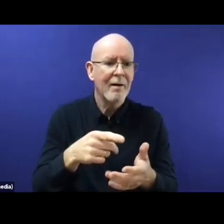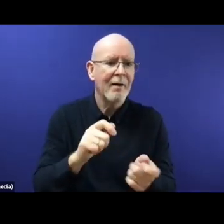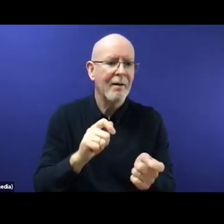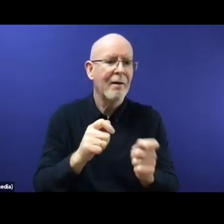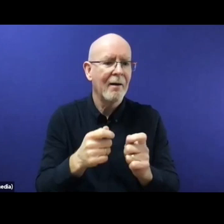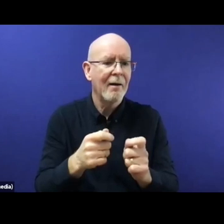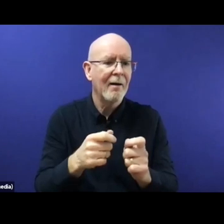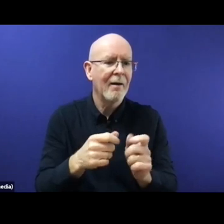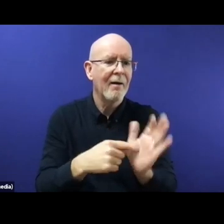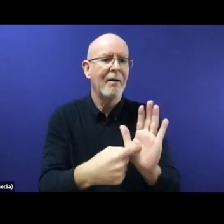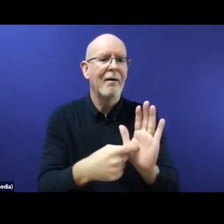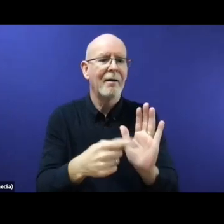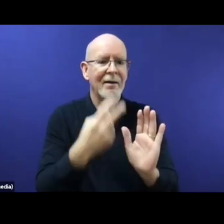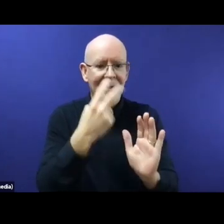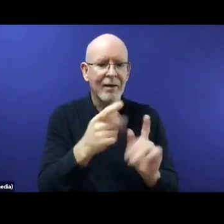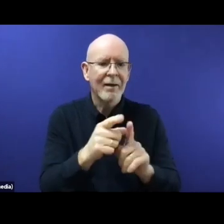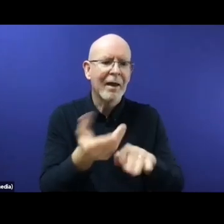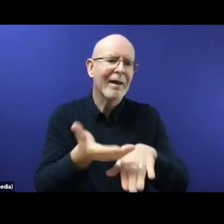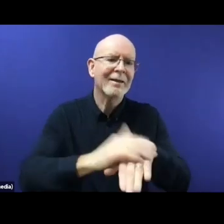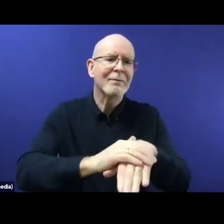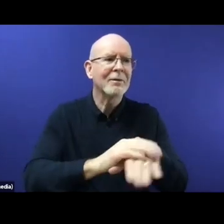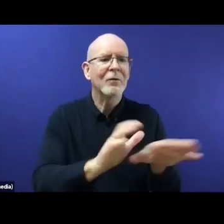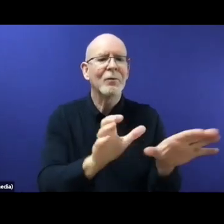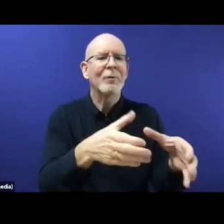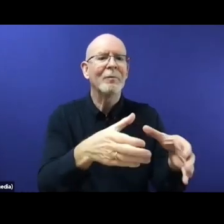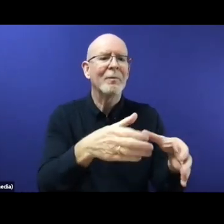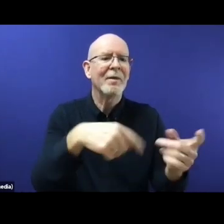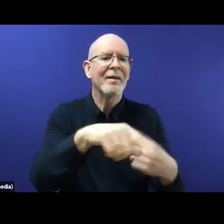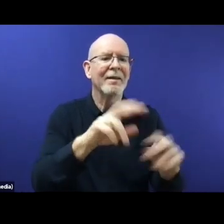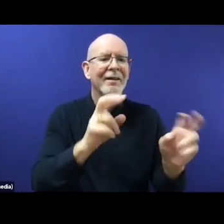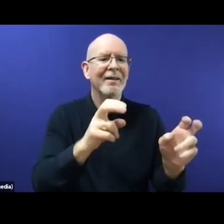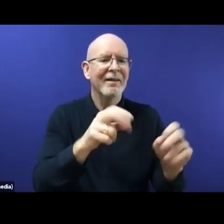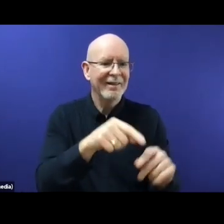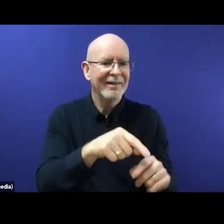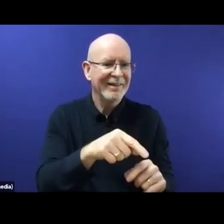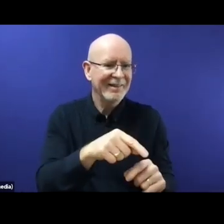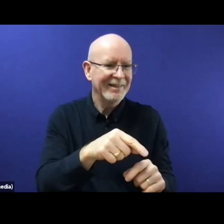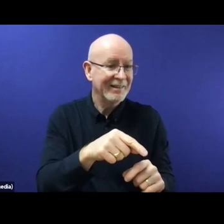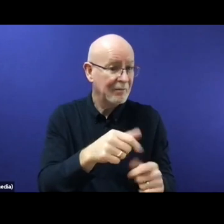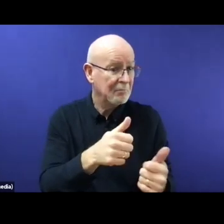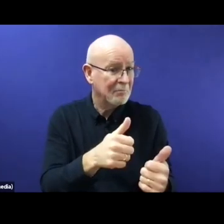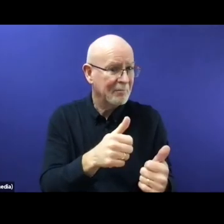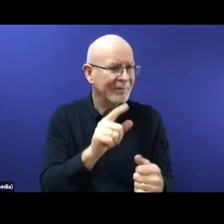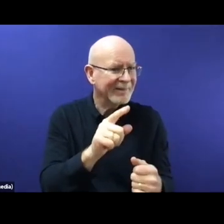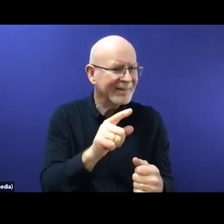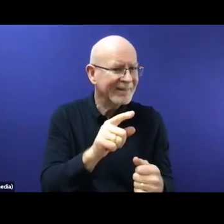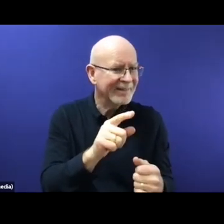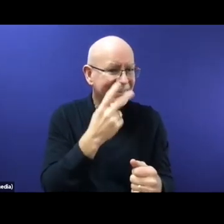move to even further, mean how can we, even in the third country, if we are going to make a deal with Turkey or another